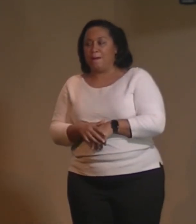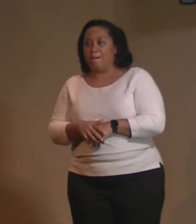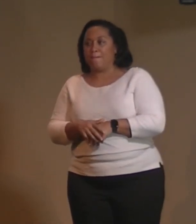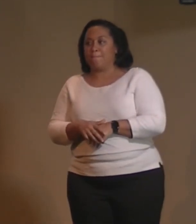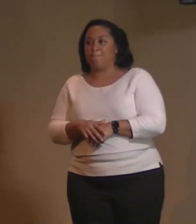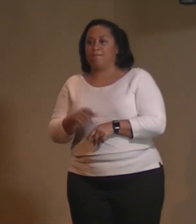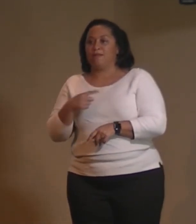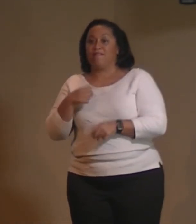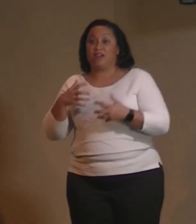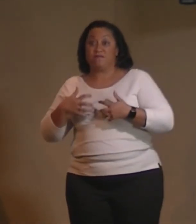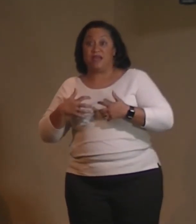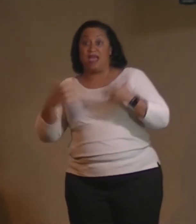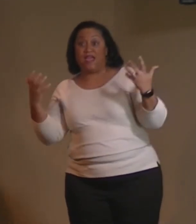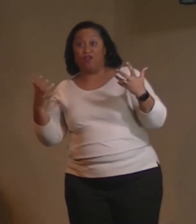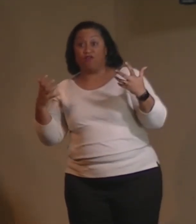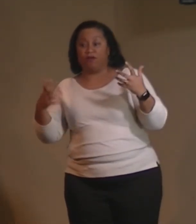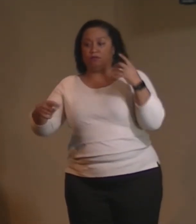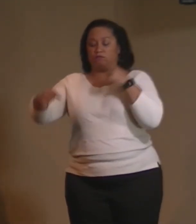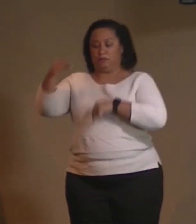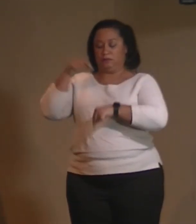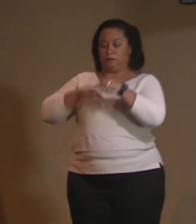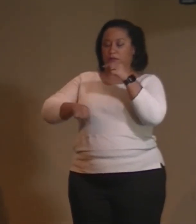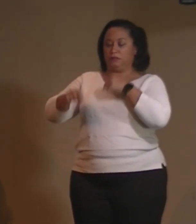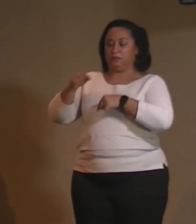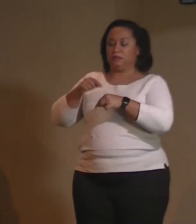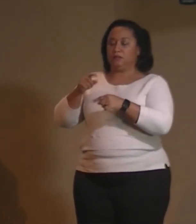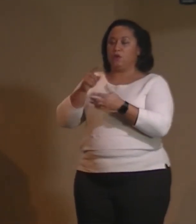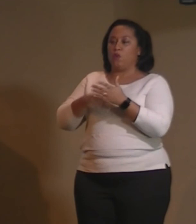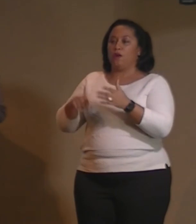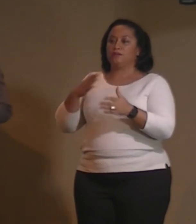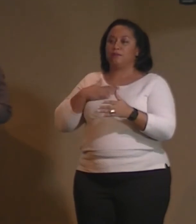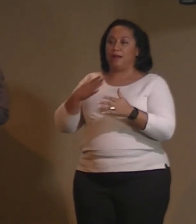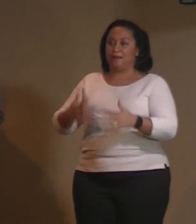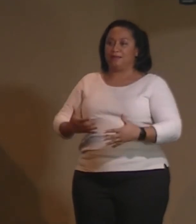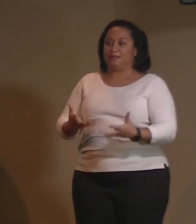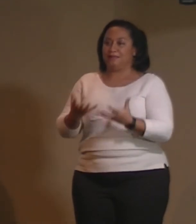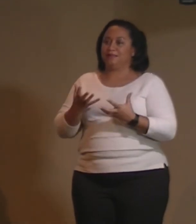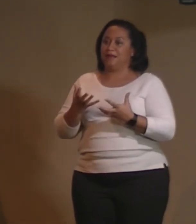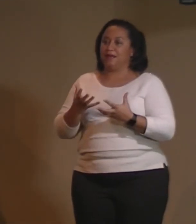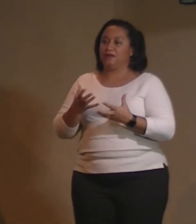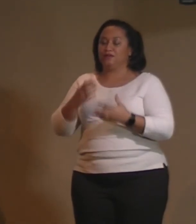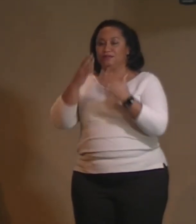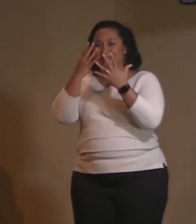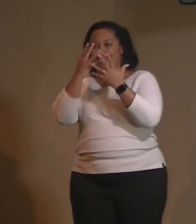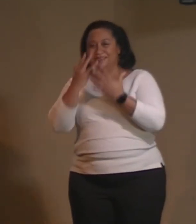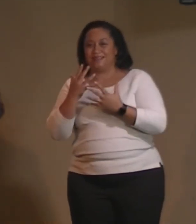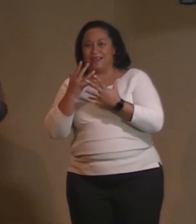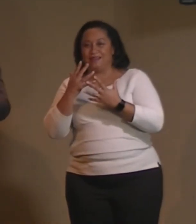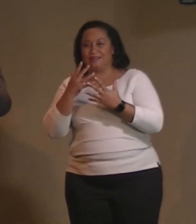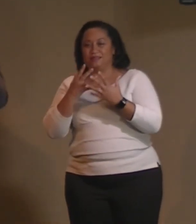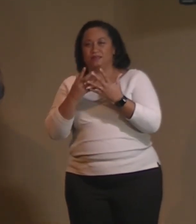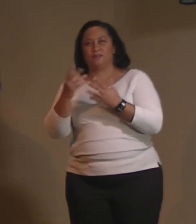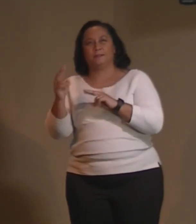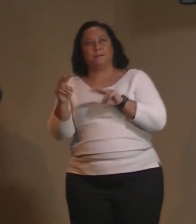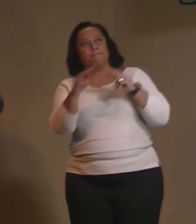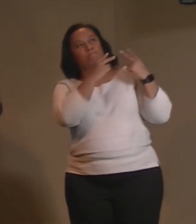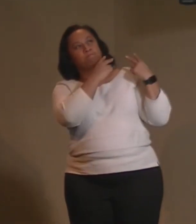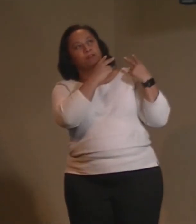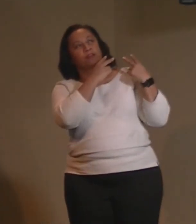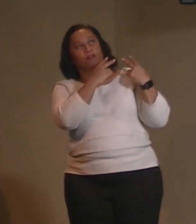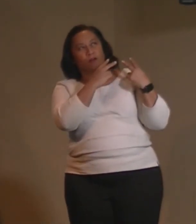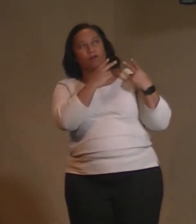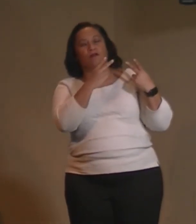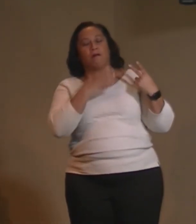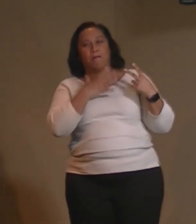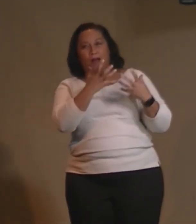If I'm angry, trace it back. What is my desire? Sadness, trace it back. Love, joy, and